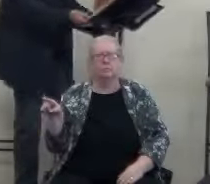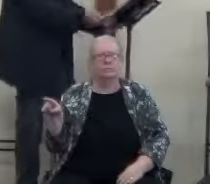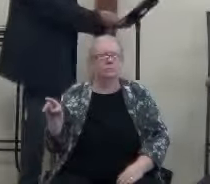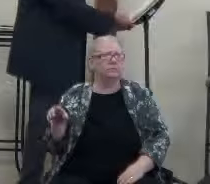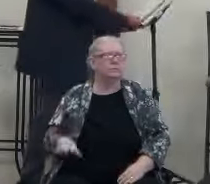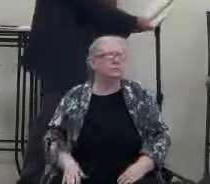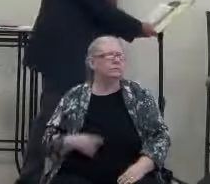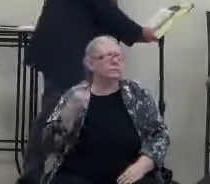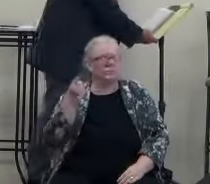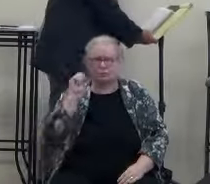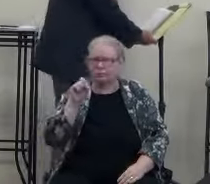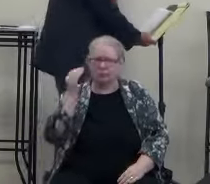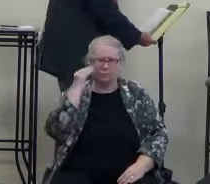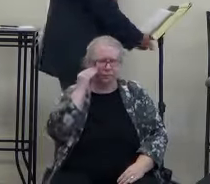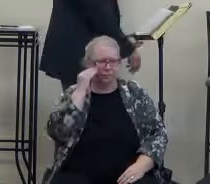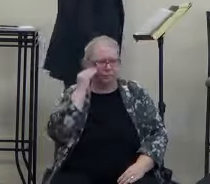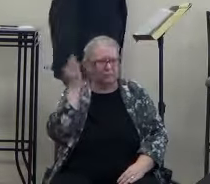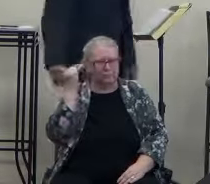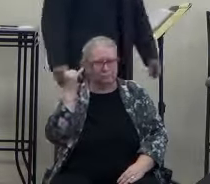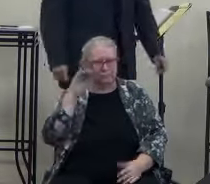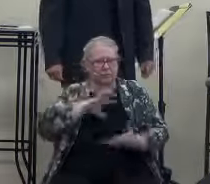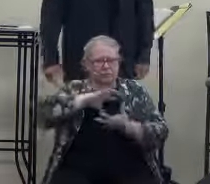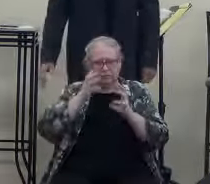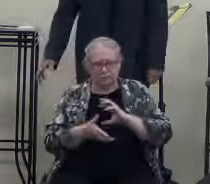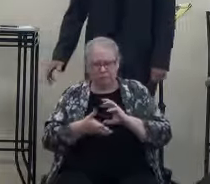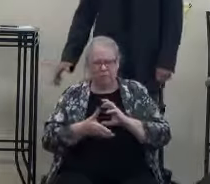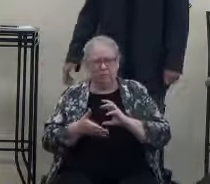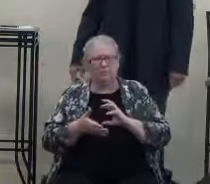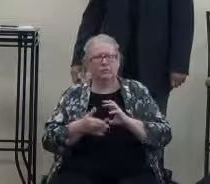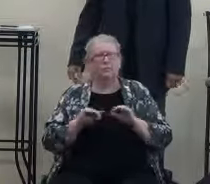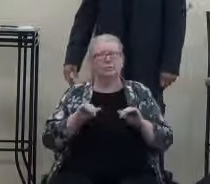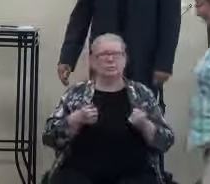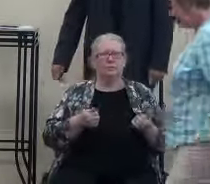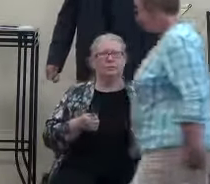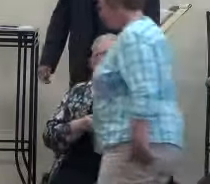Nobody needs to know why you're riled up, or how you got riled, or anything else.